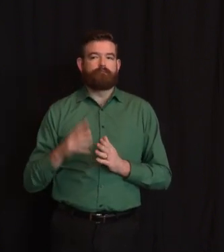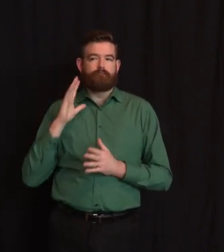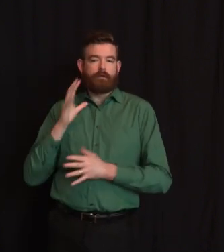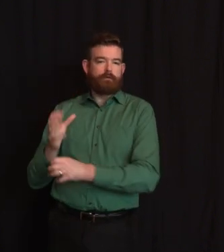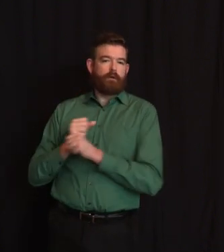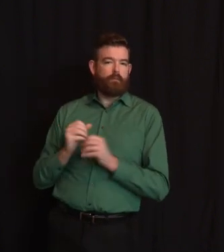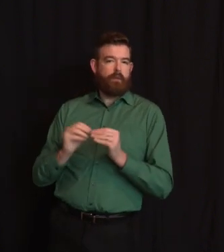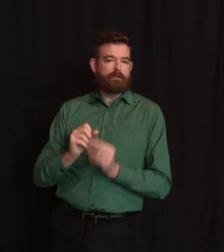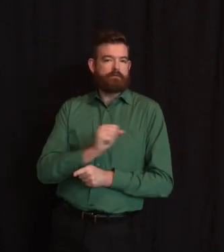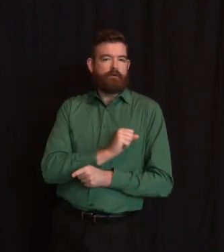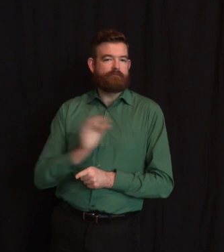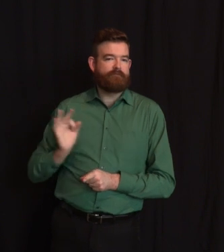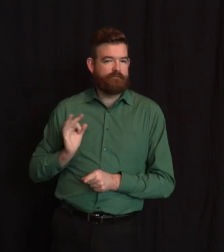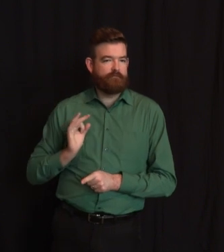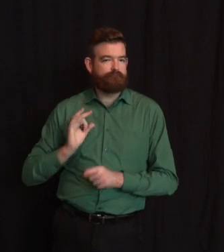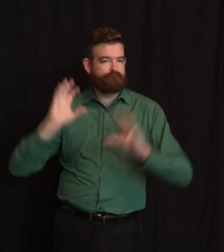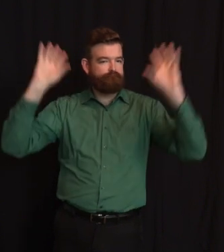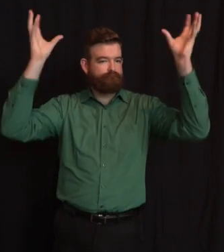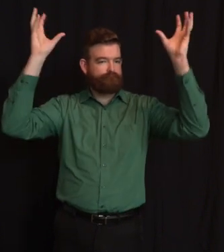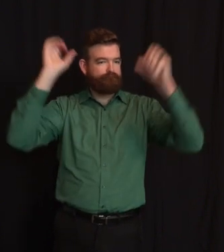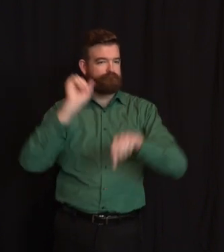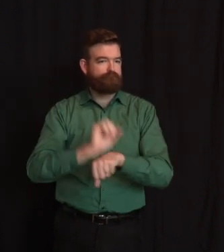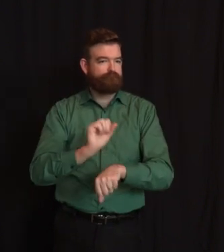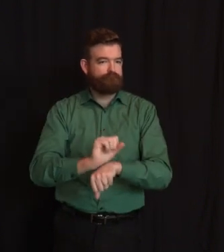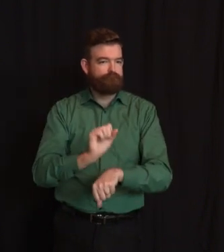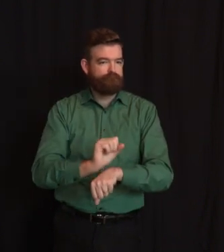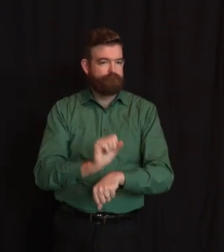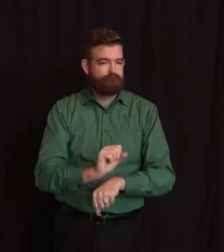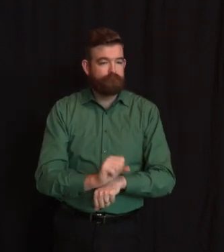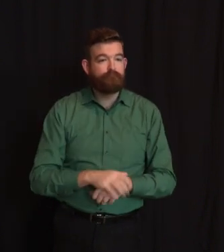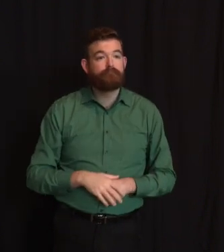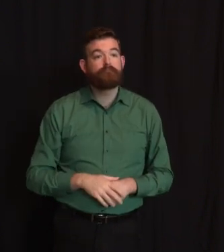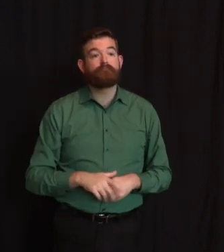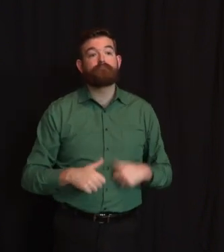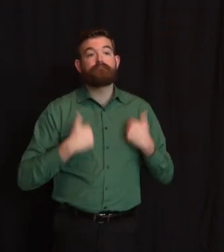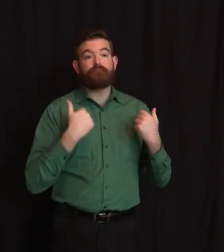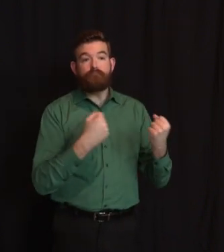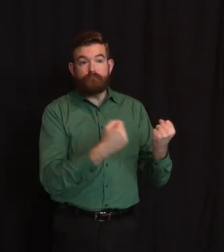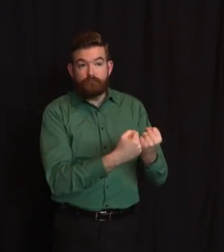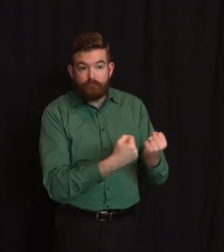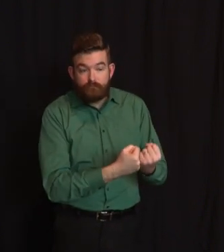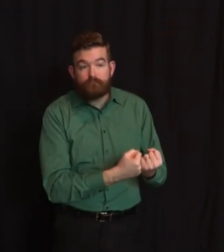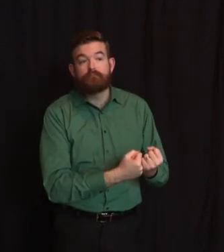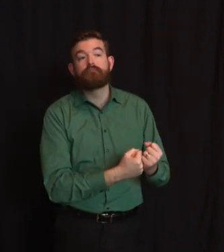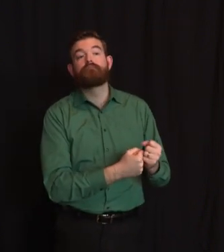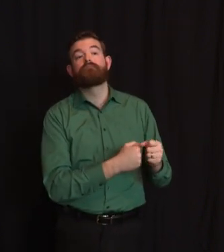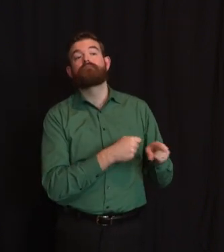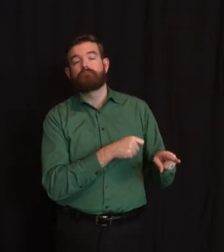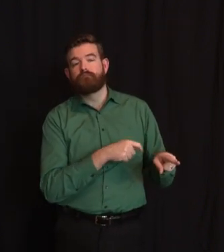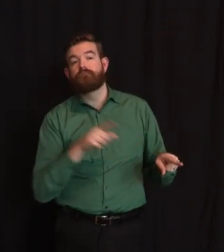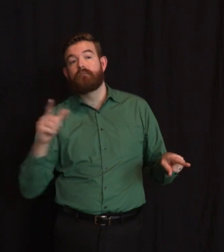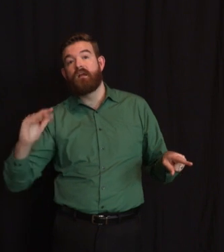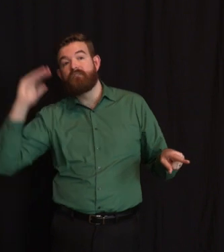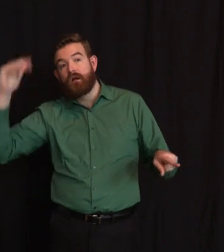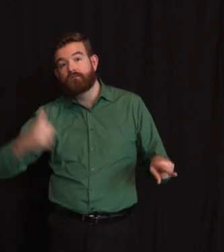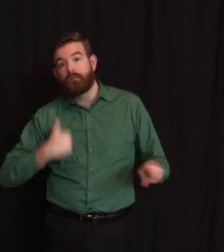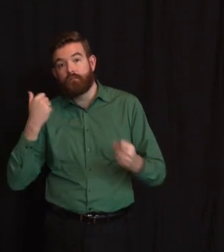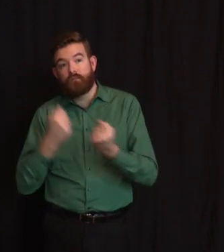advanced life support, are due to be in Jersey come Monday morning. That's it, Gov. Pat, thank you for that and for